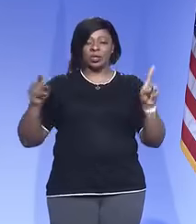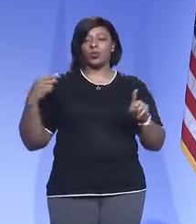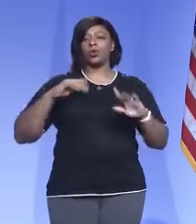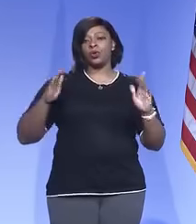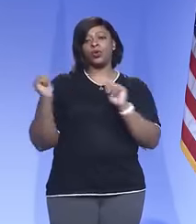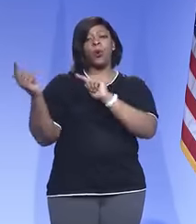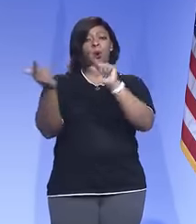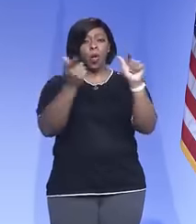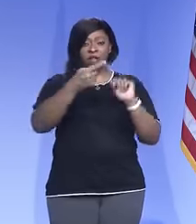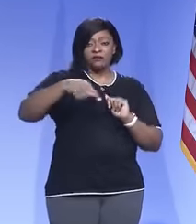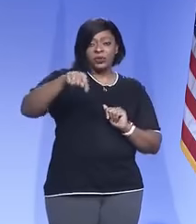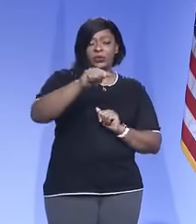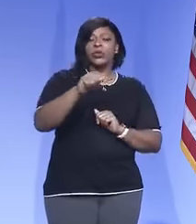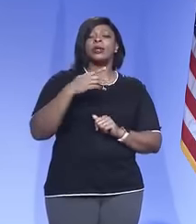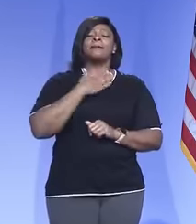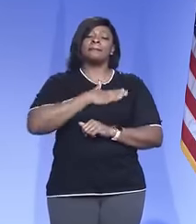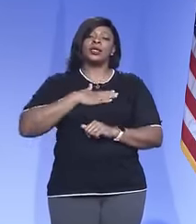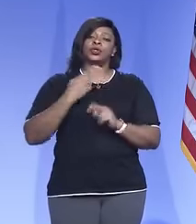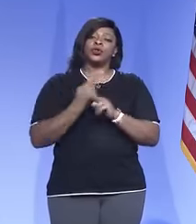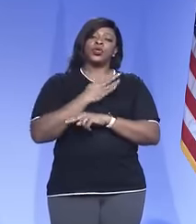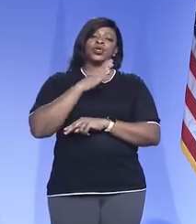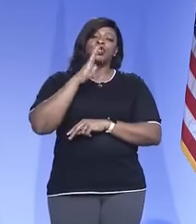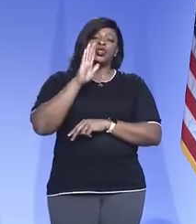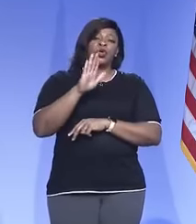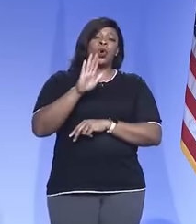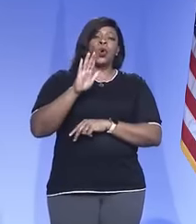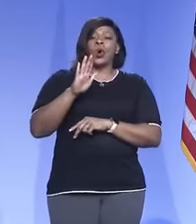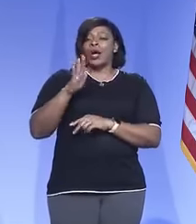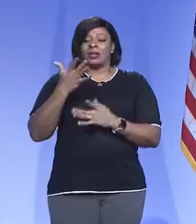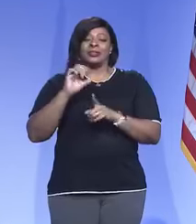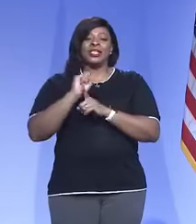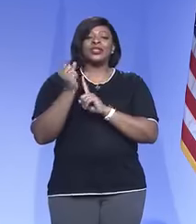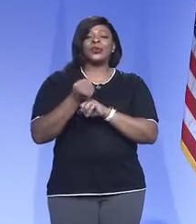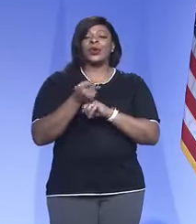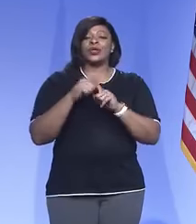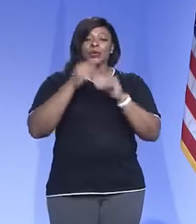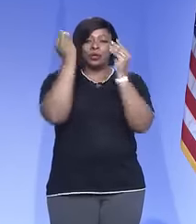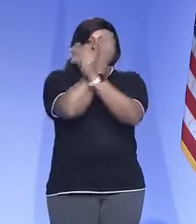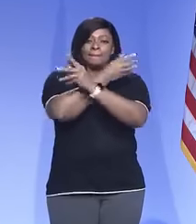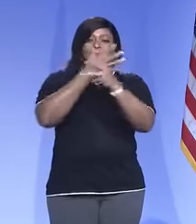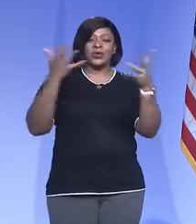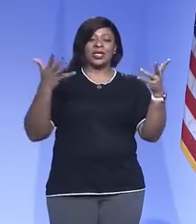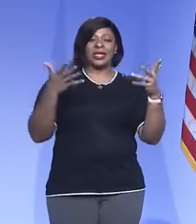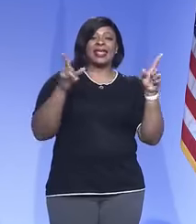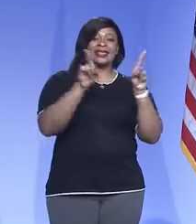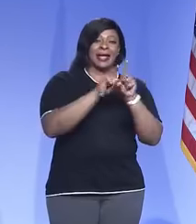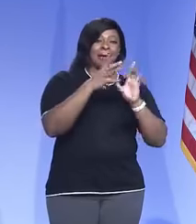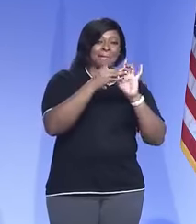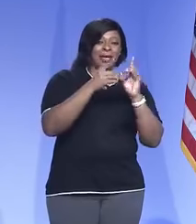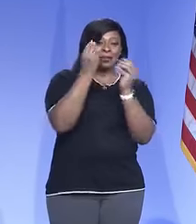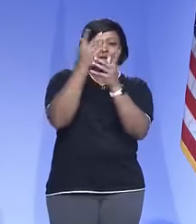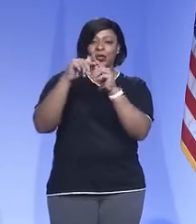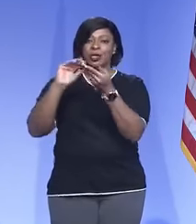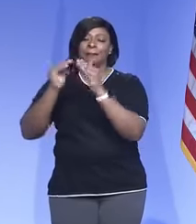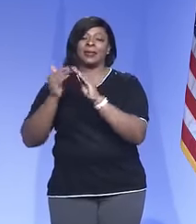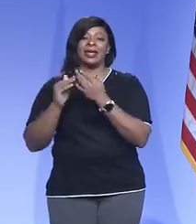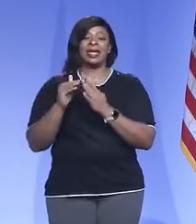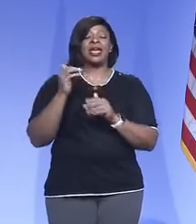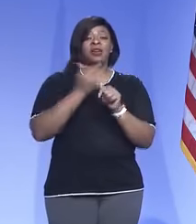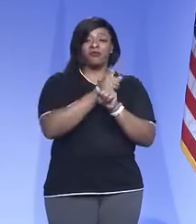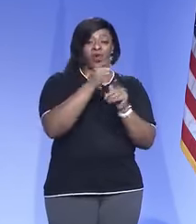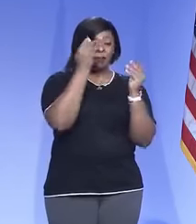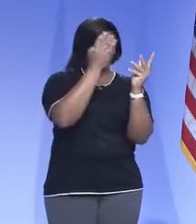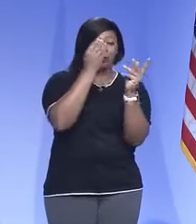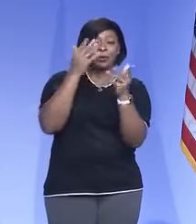would encourage all of you to please use your platforms to communicate those same kinds of messages. And if everybody does that